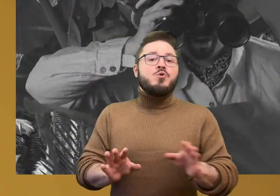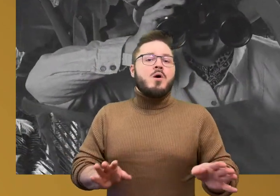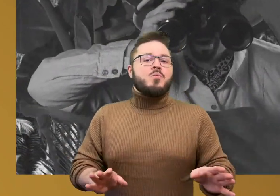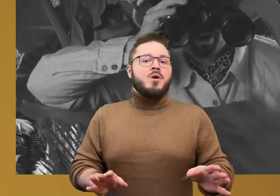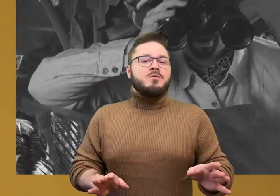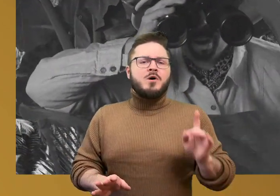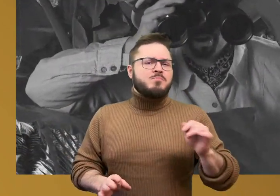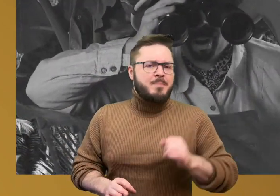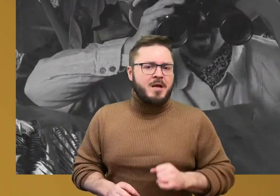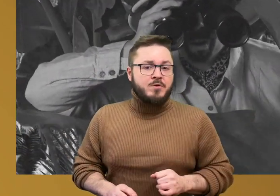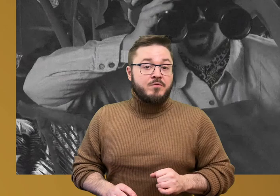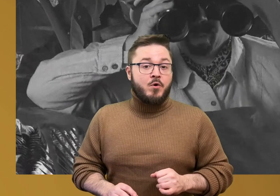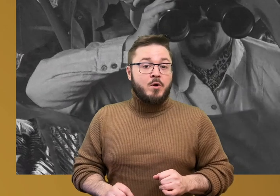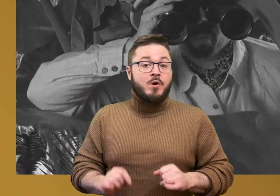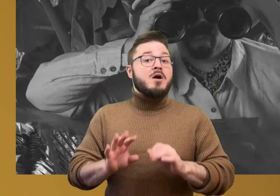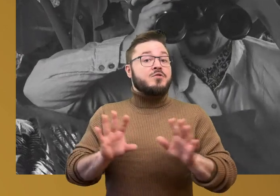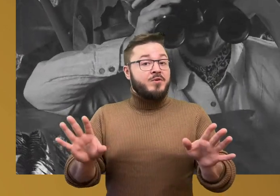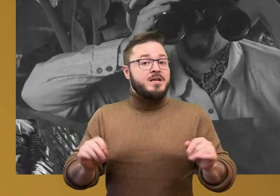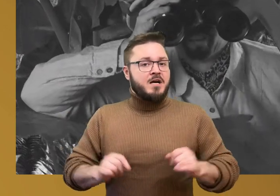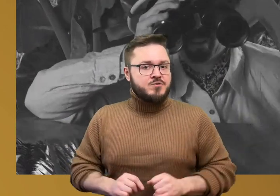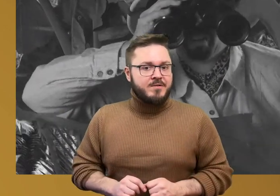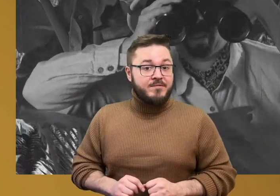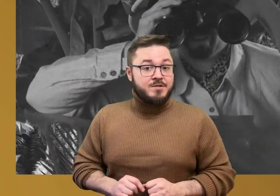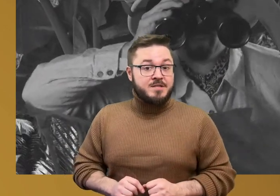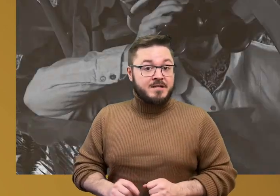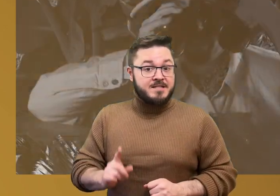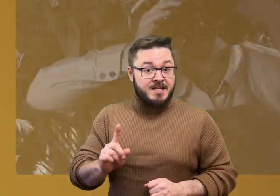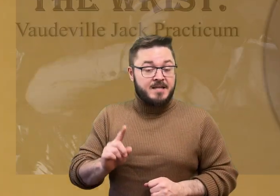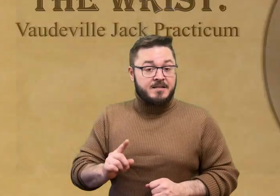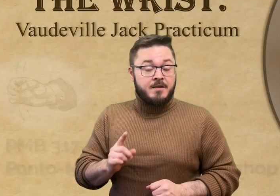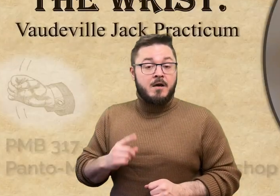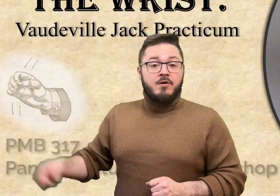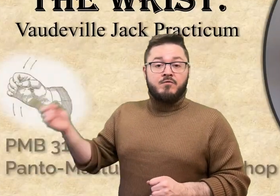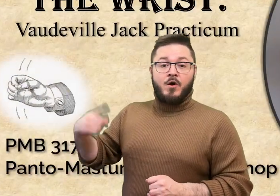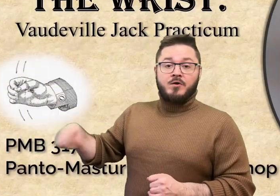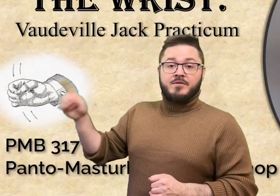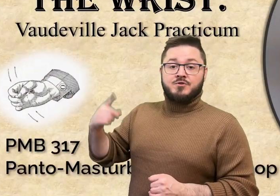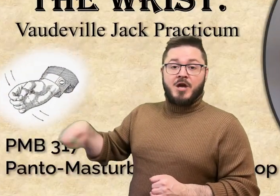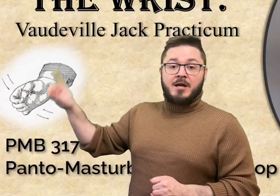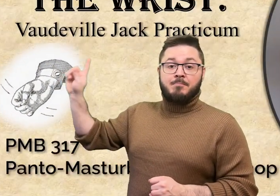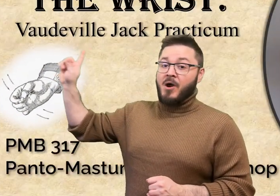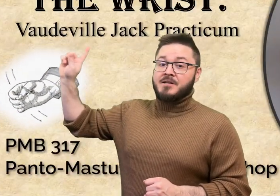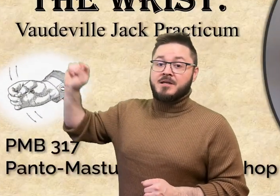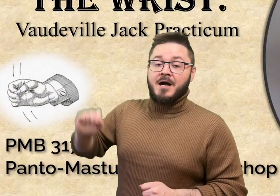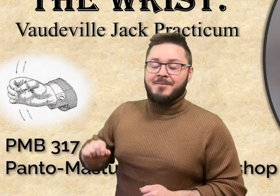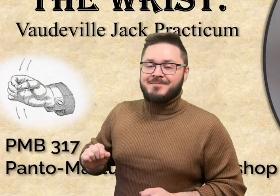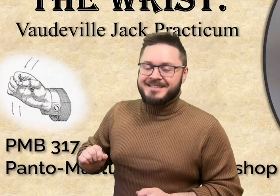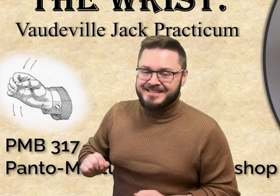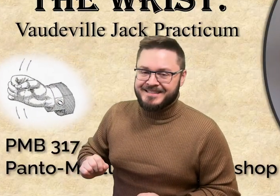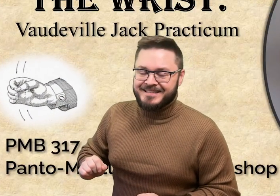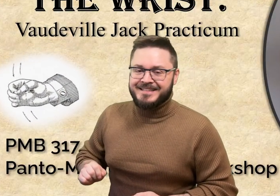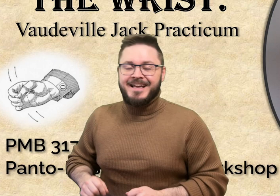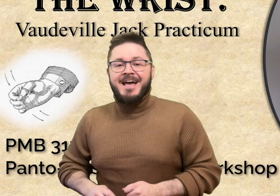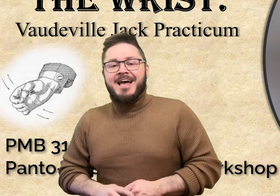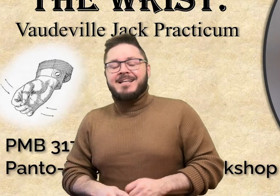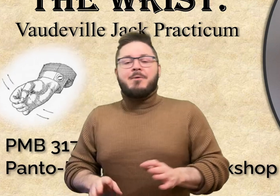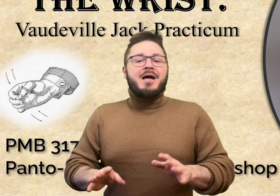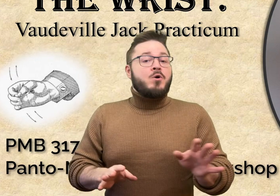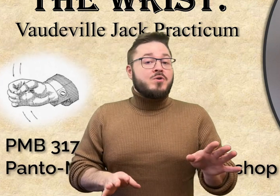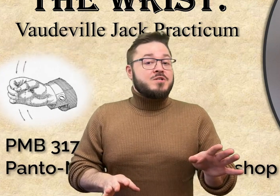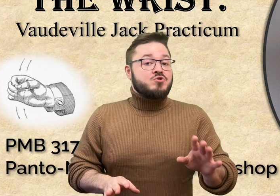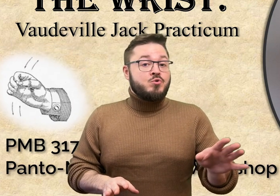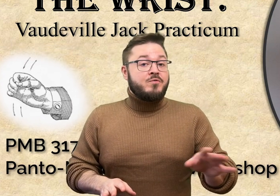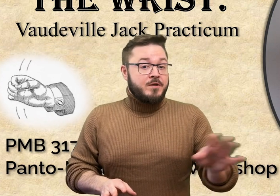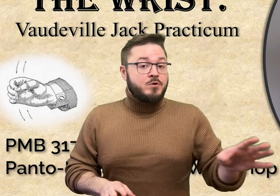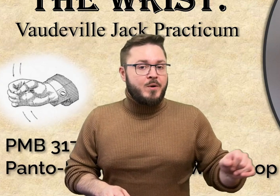Now 201 will prepare you for your 300-level studies in Vaudeville Jack Practicum. Now